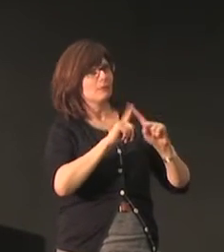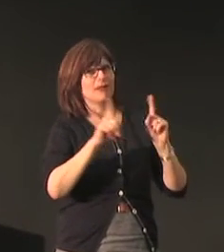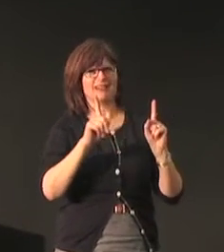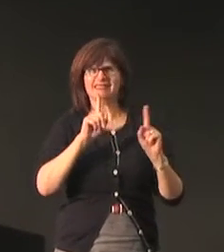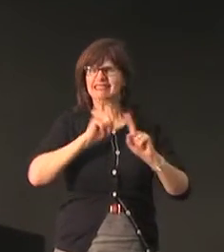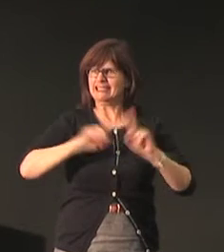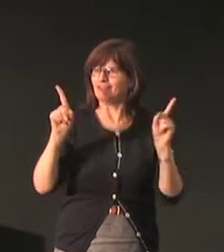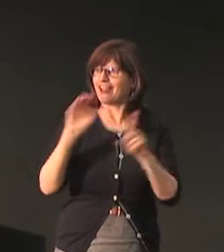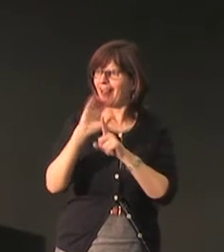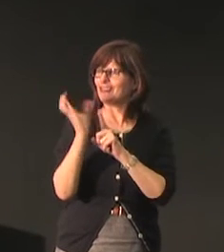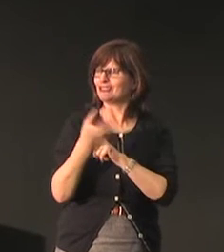-consciousness